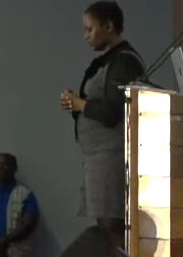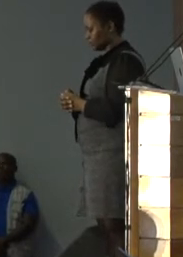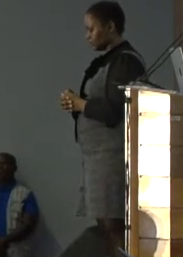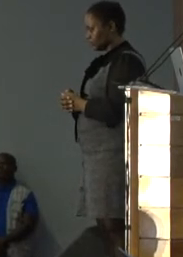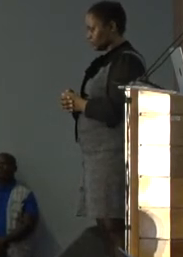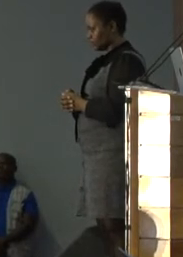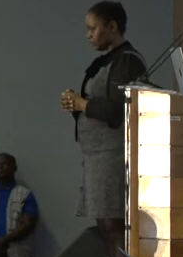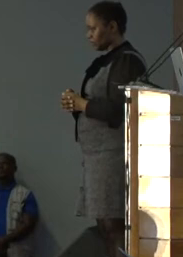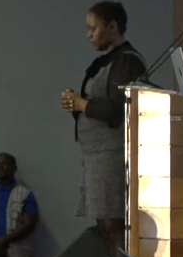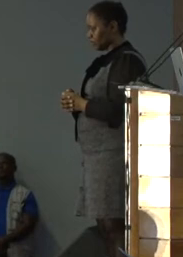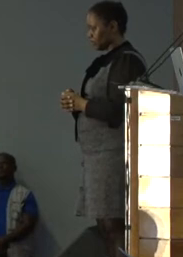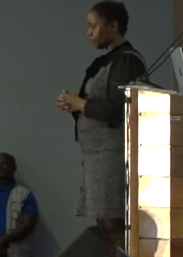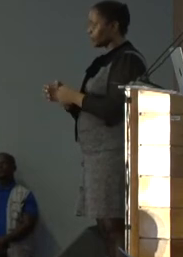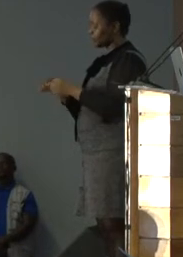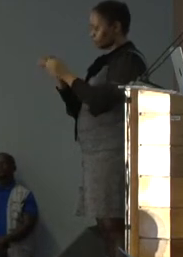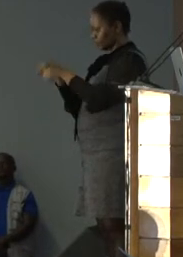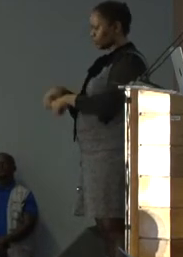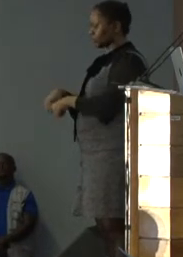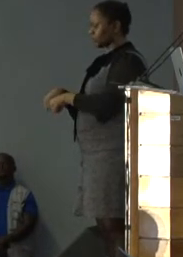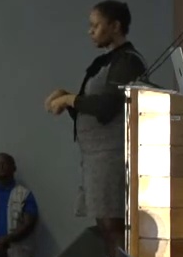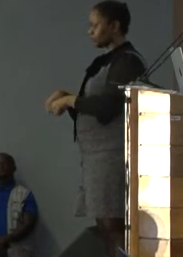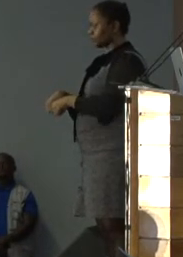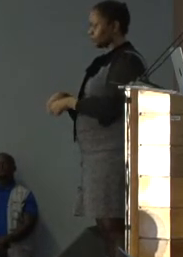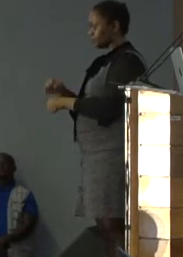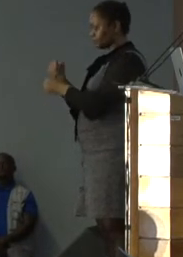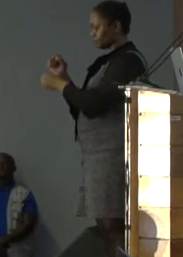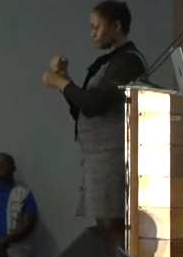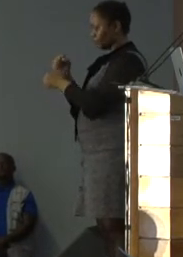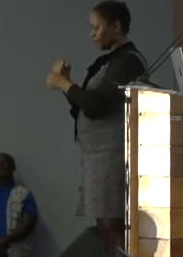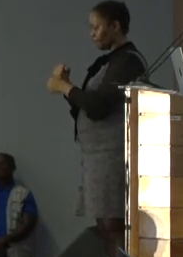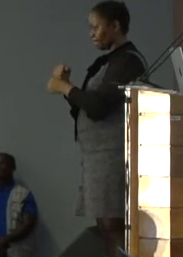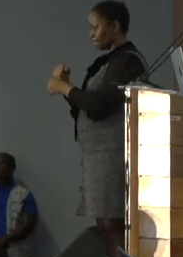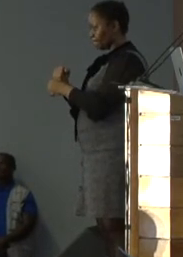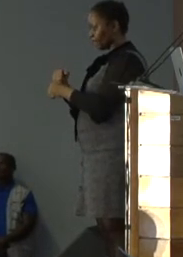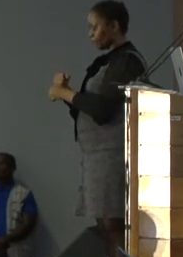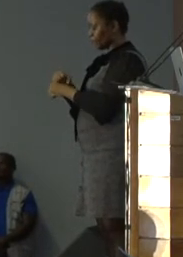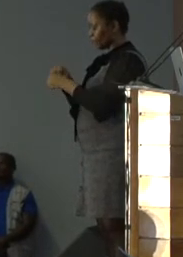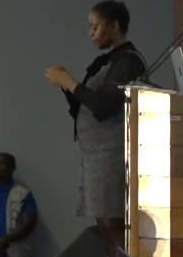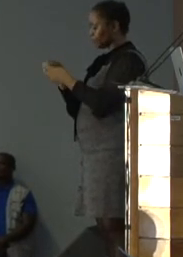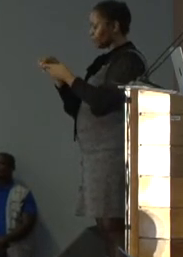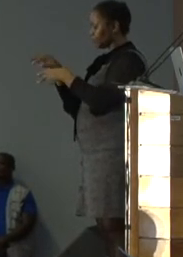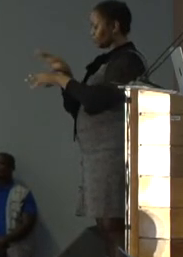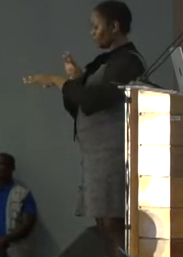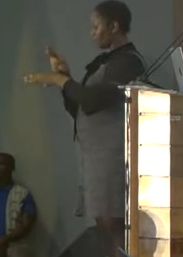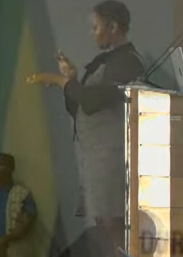It's the second, of course, of our enabling and effective perspectives.